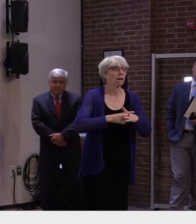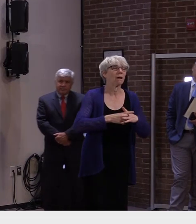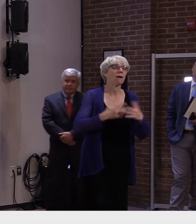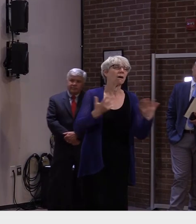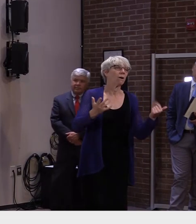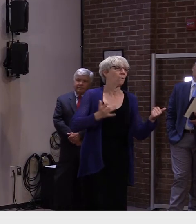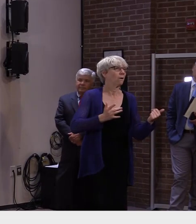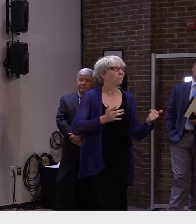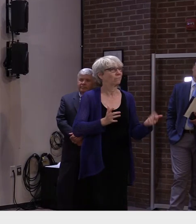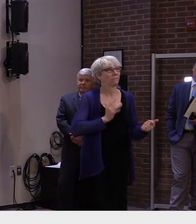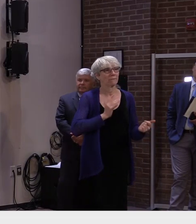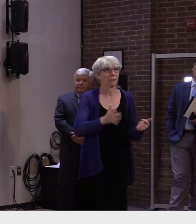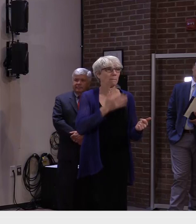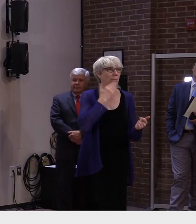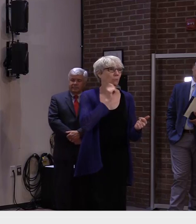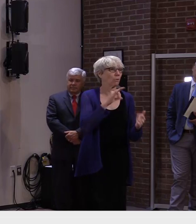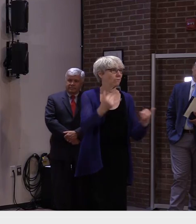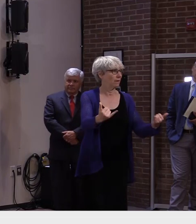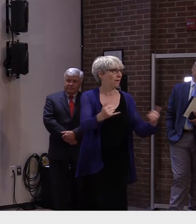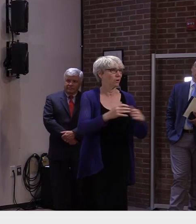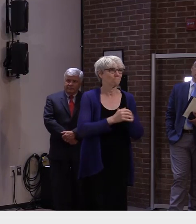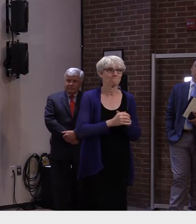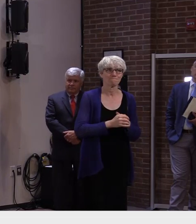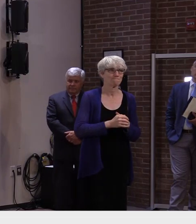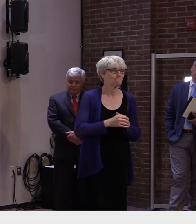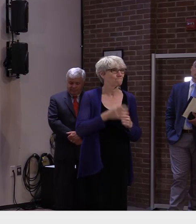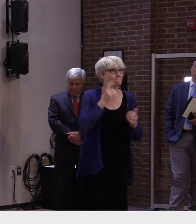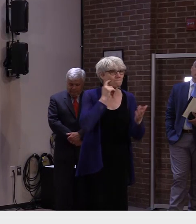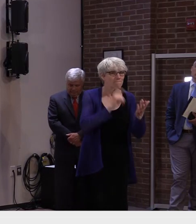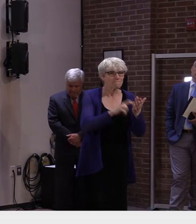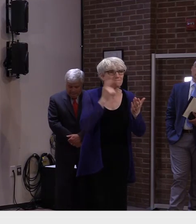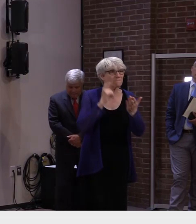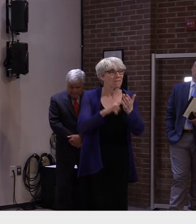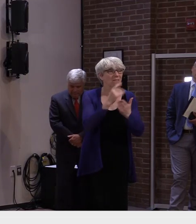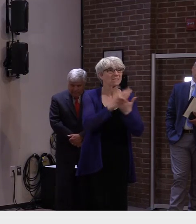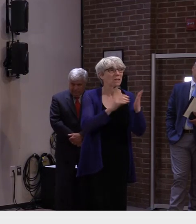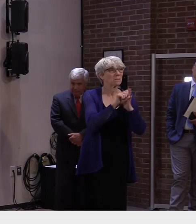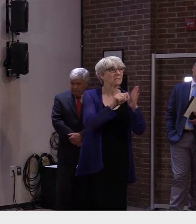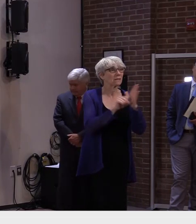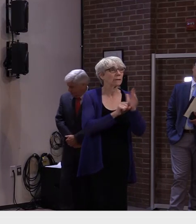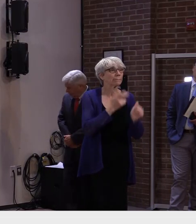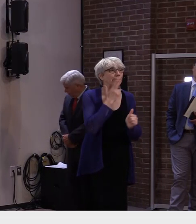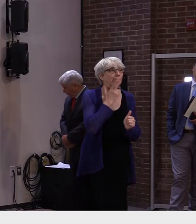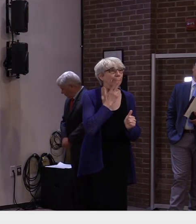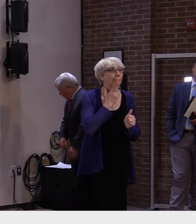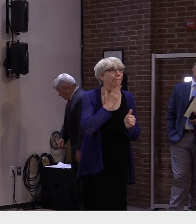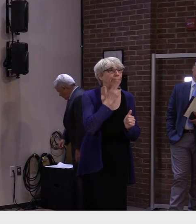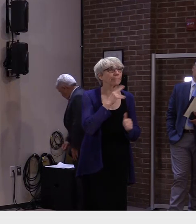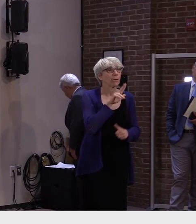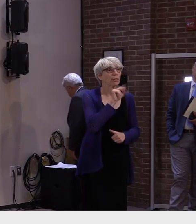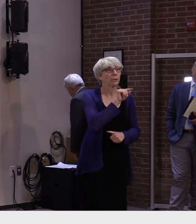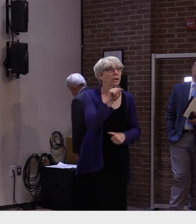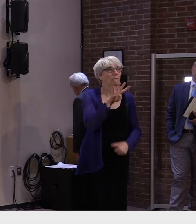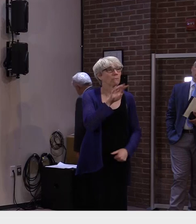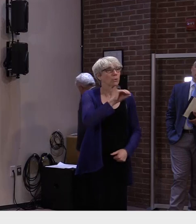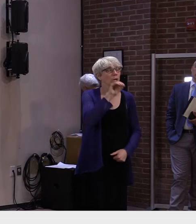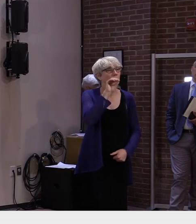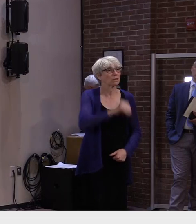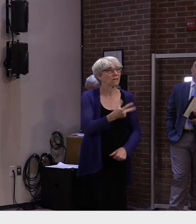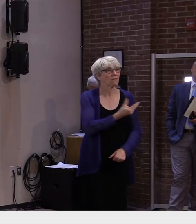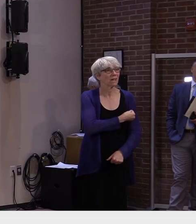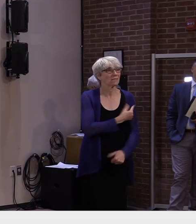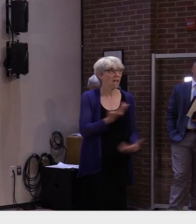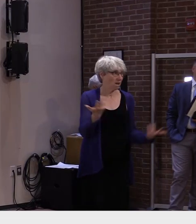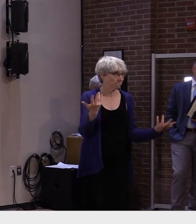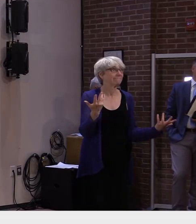think that when you see states where they have, you know, 30 to 40% vaccination rates, this is the result of